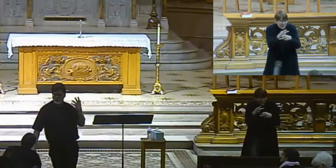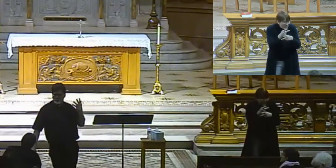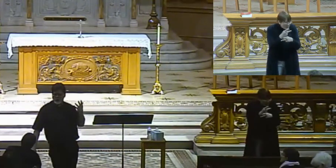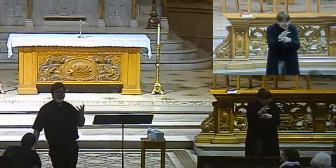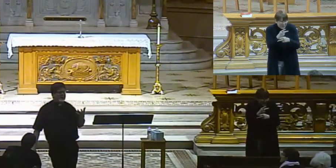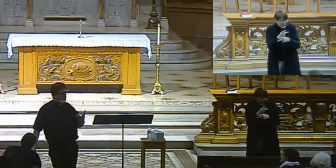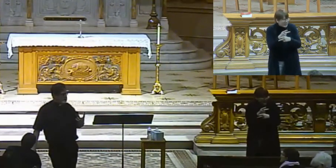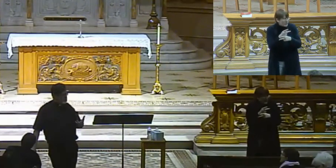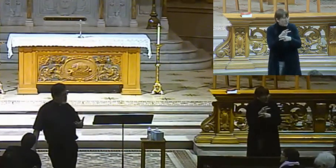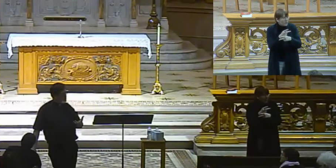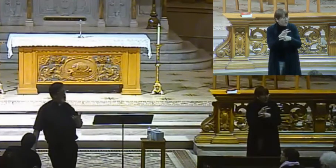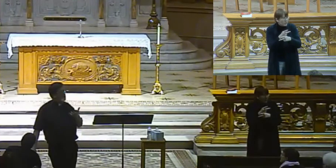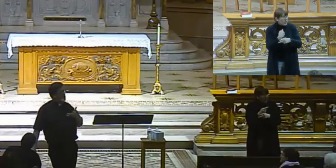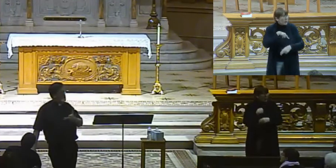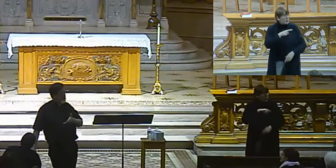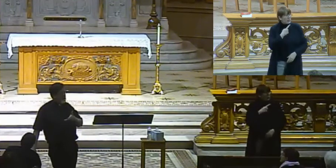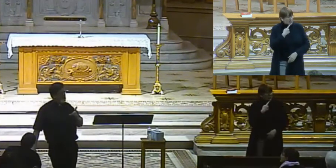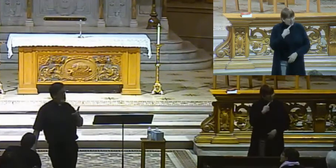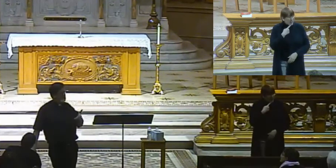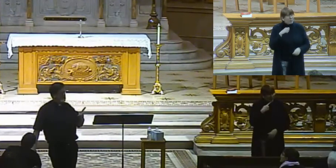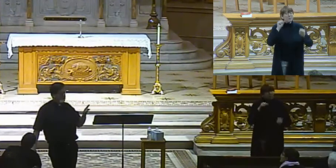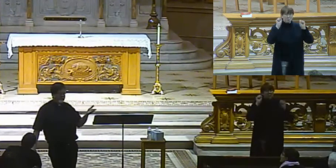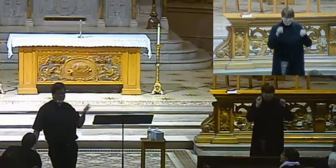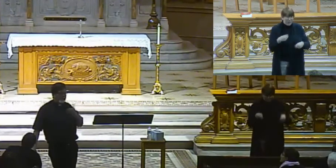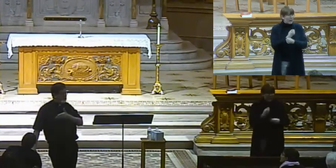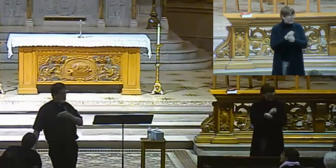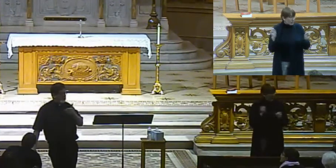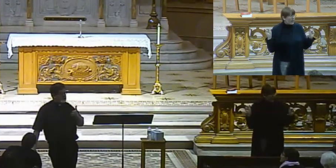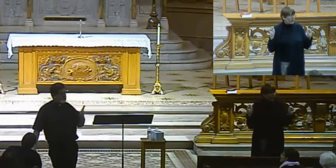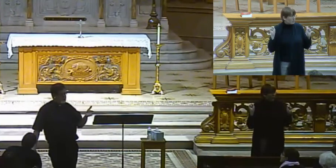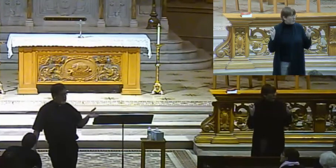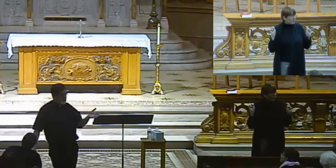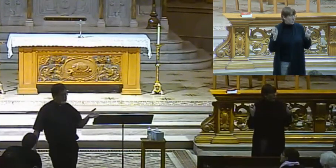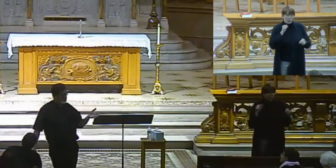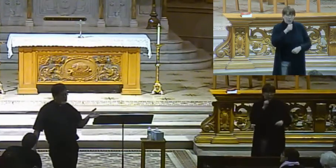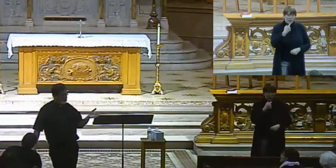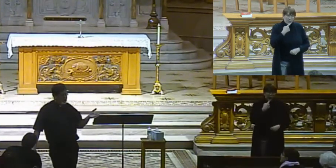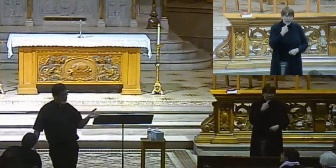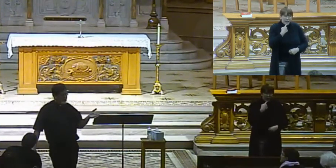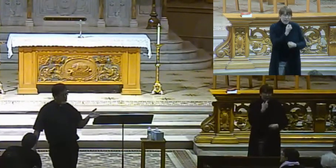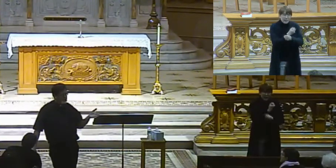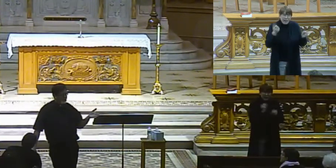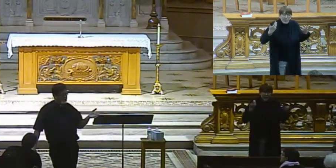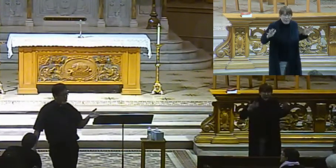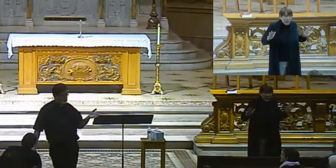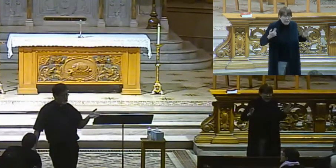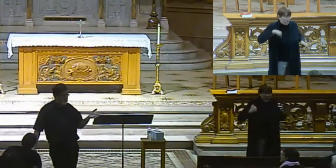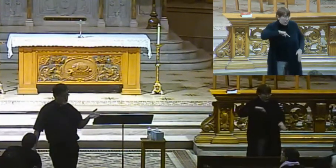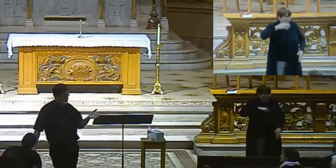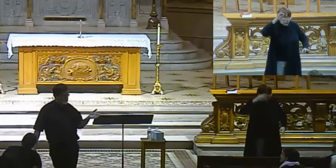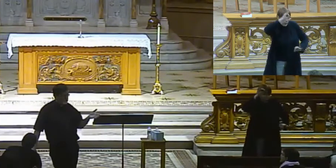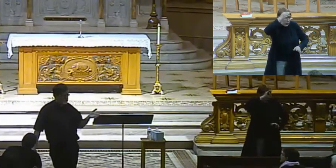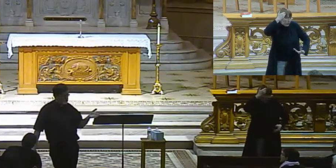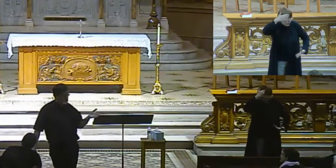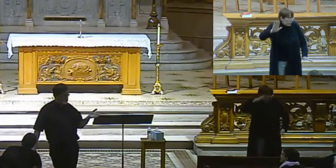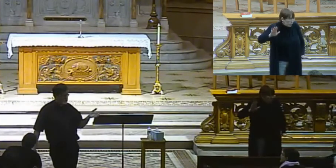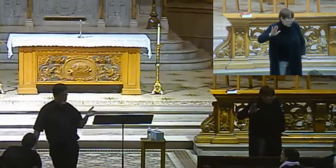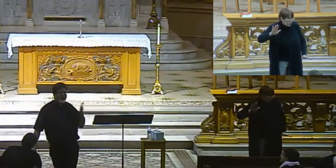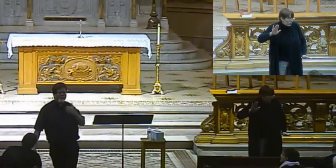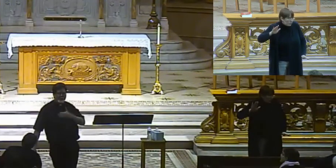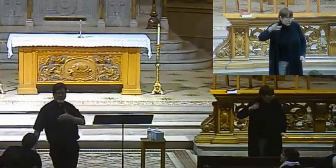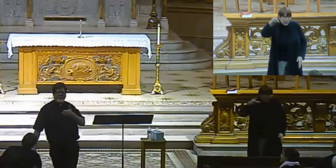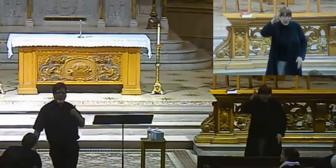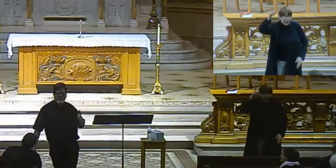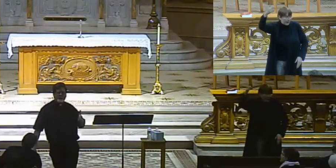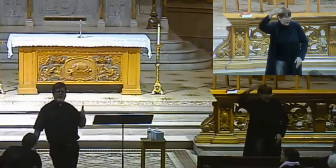all right, then we say they may be saved. We don't say they are saved, we don't know. We don't know who all is saved. We don't know who all is